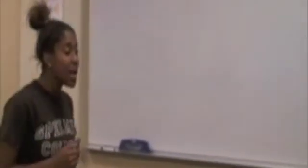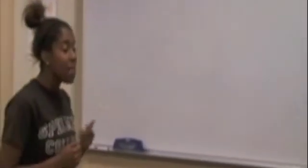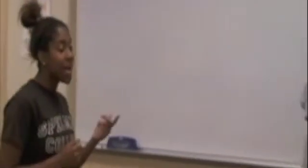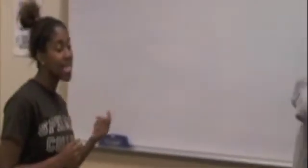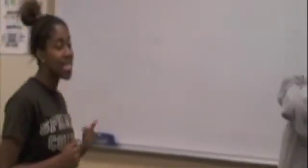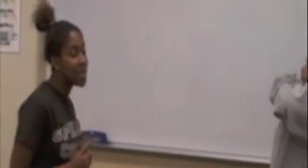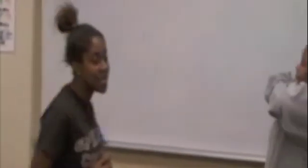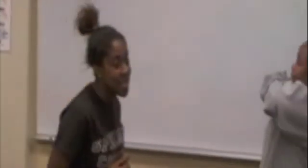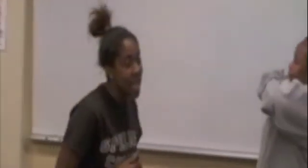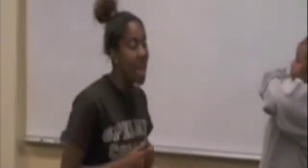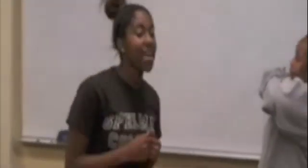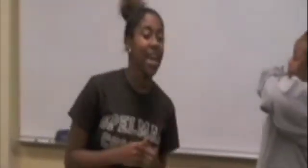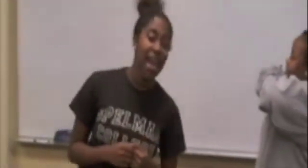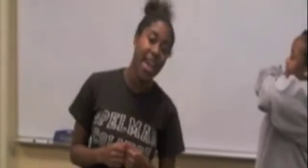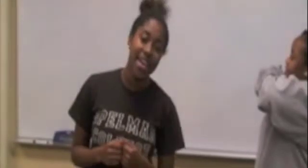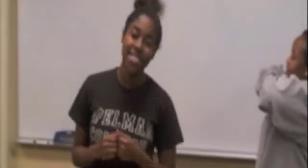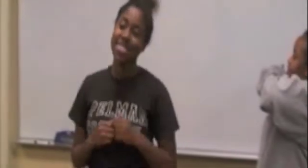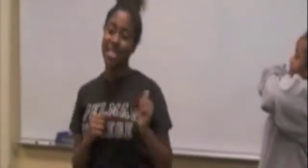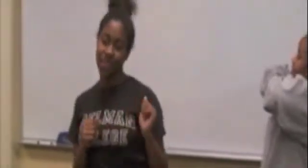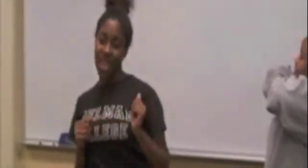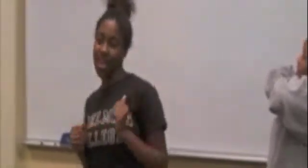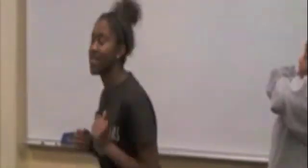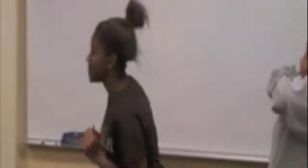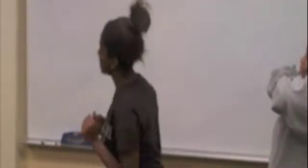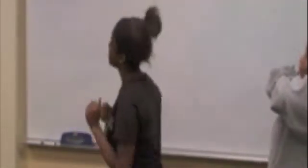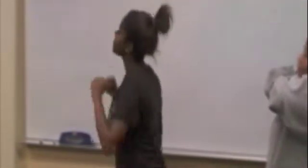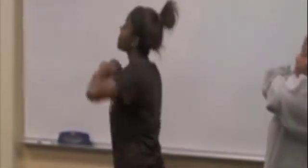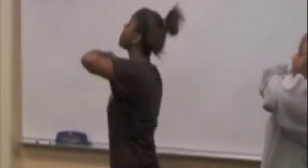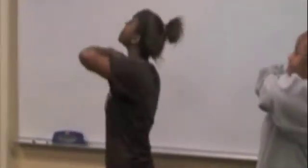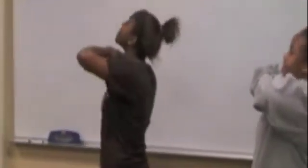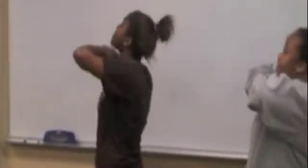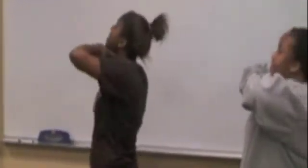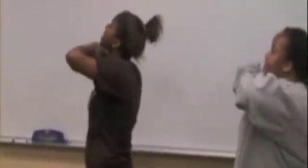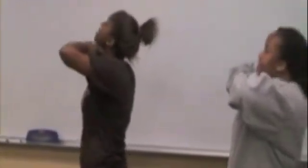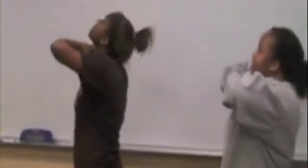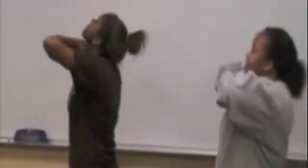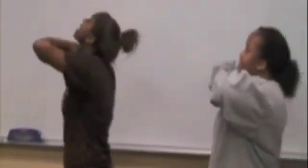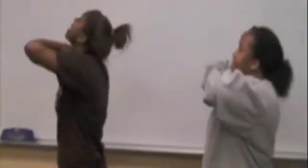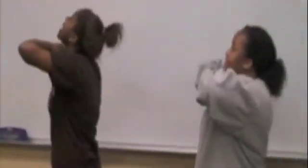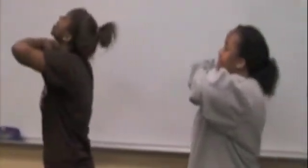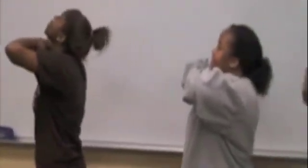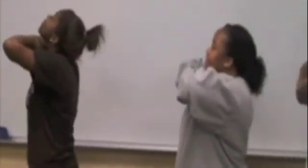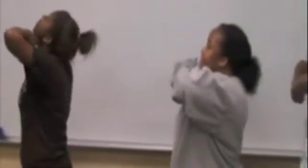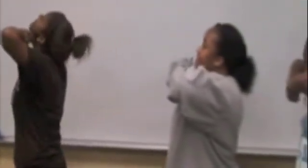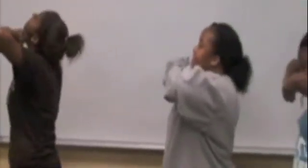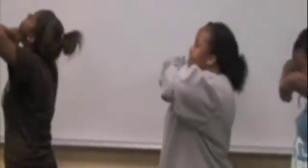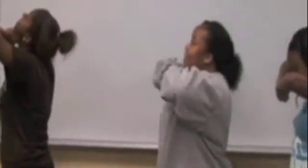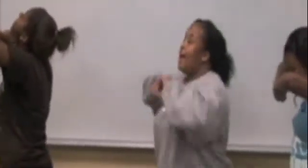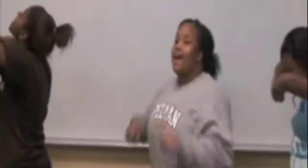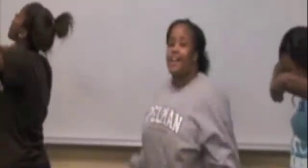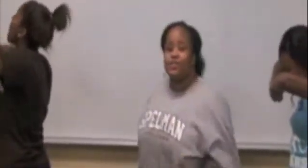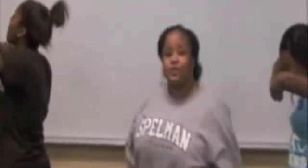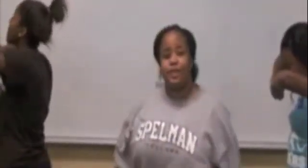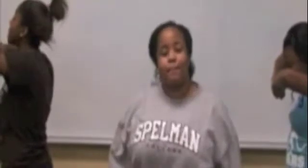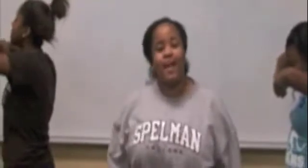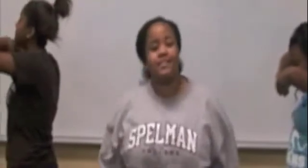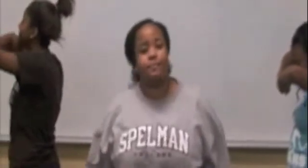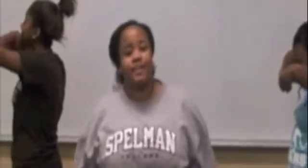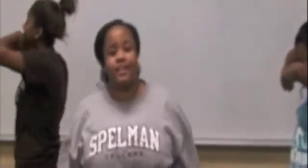Pallademia, a.k.a. syphilis. Dude, introduce yourself. I destroy the body's ability